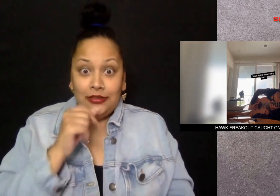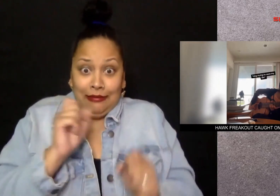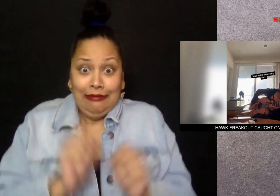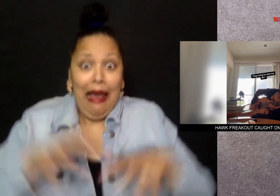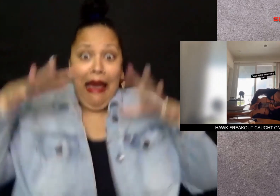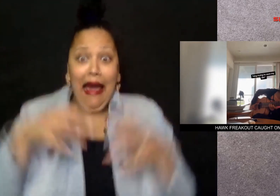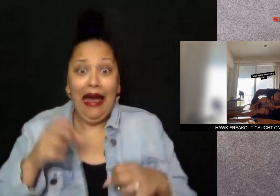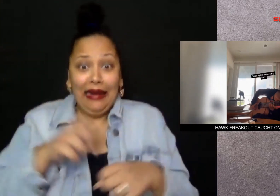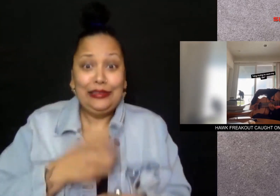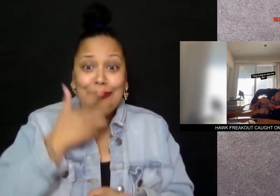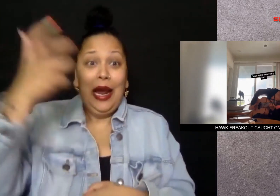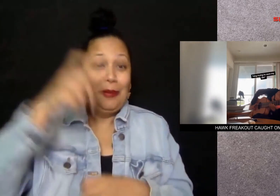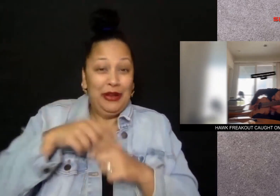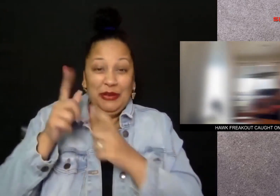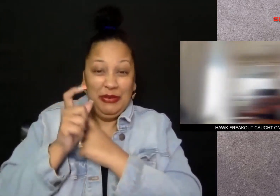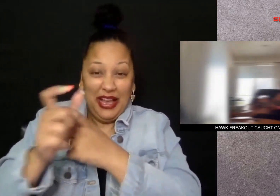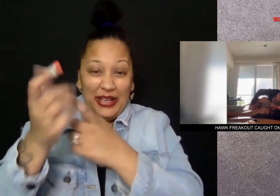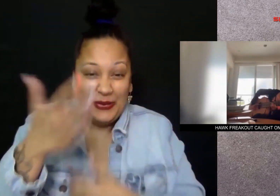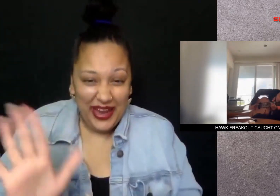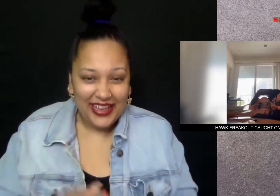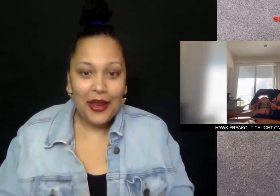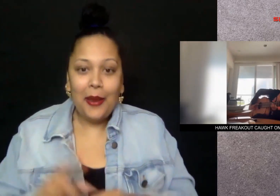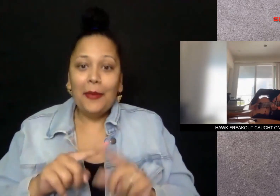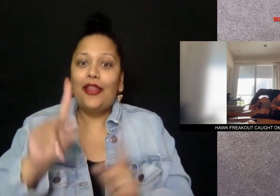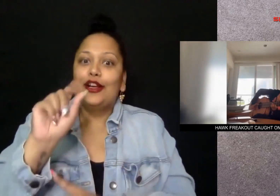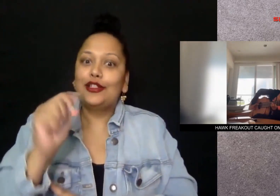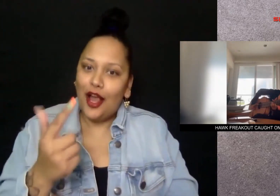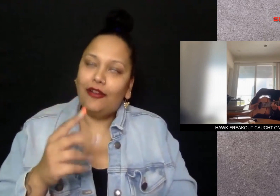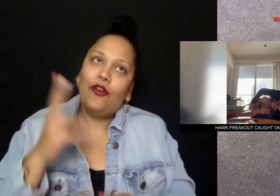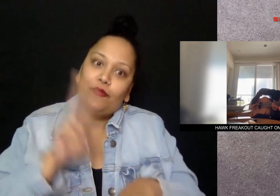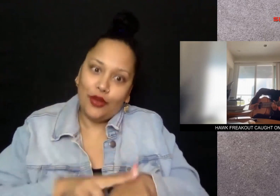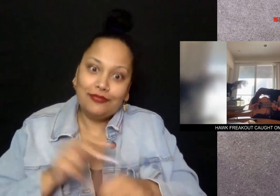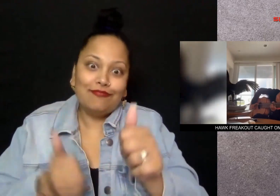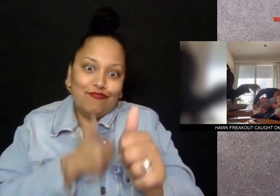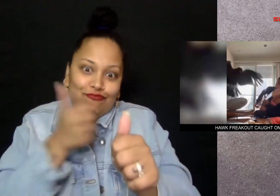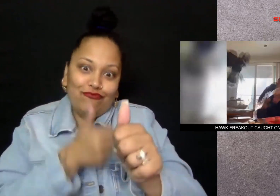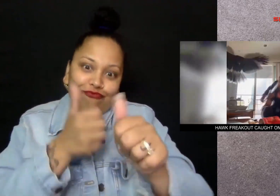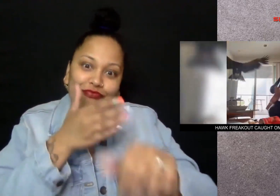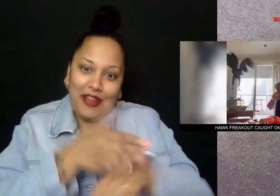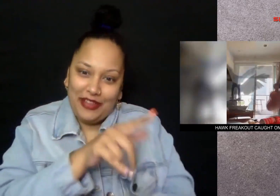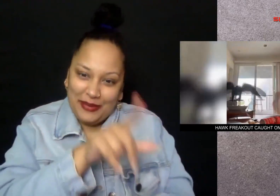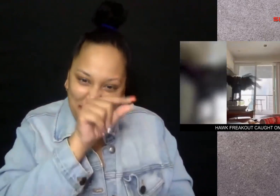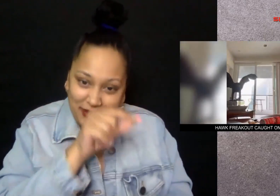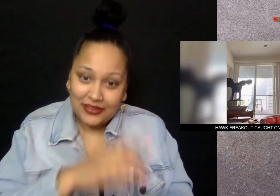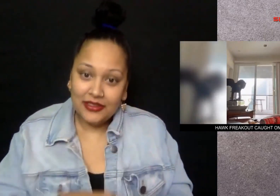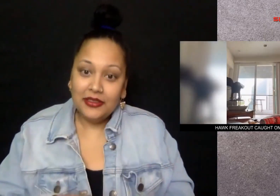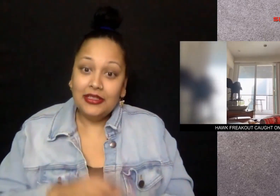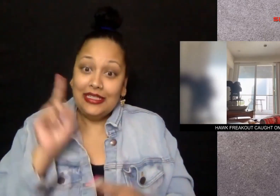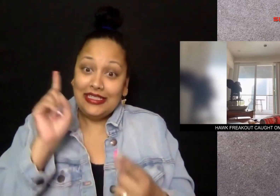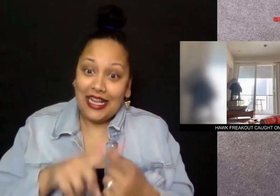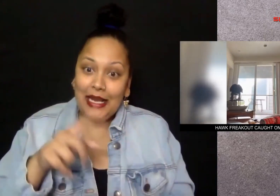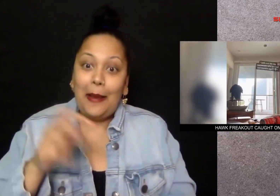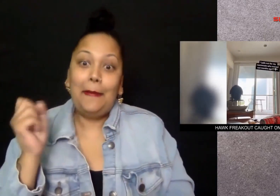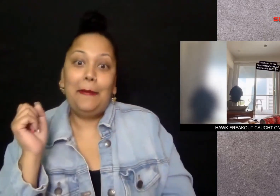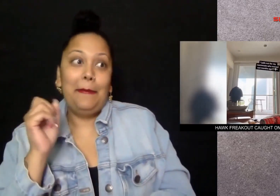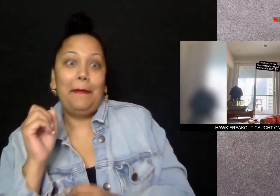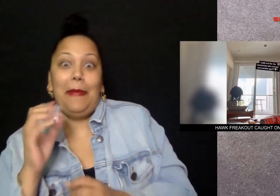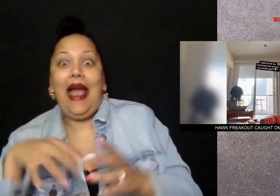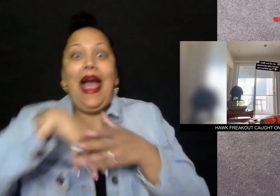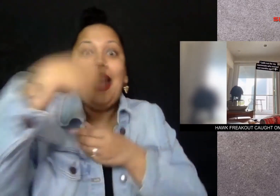up, screams, and runs away But the dog, of course, goes after the hawk Until it flies back out